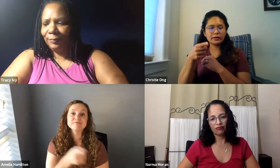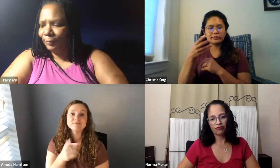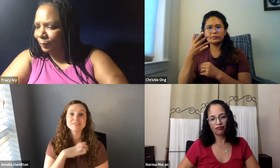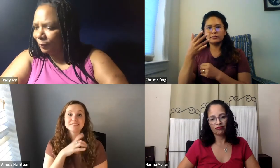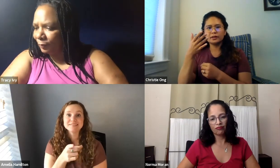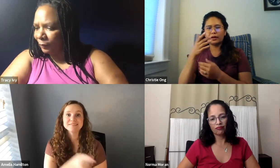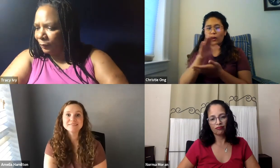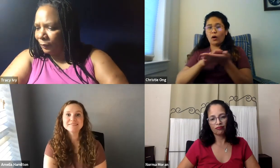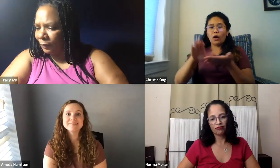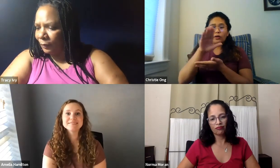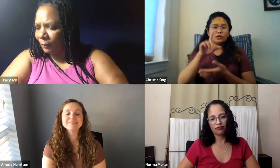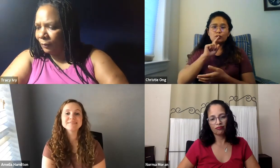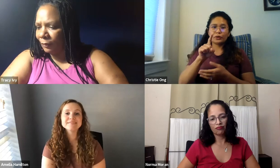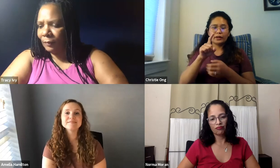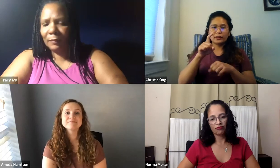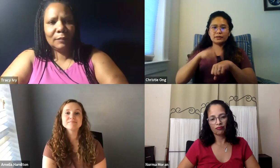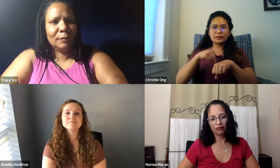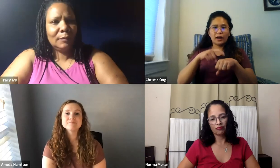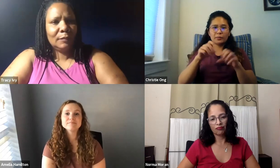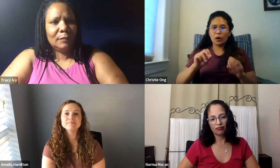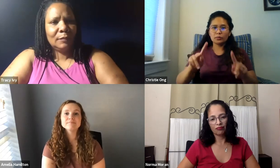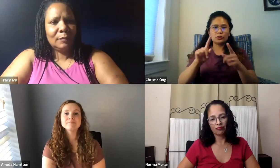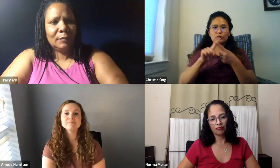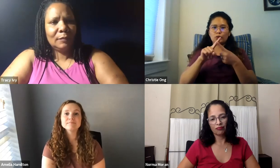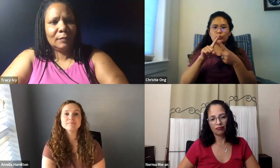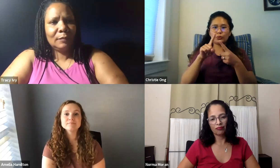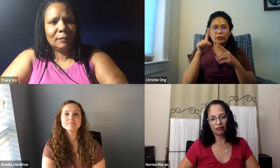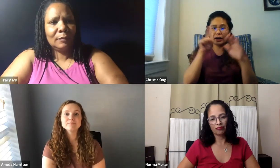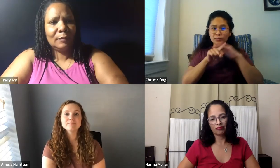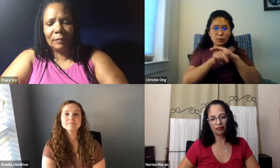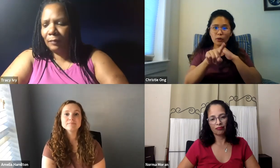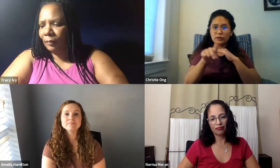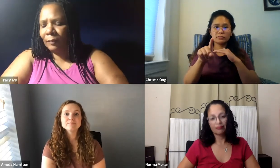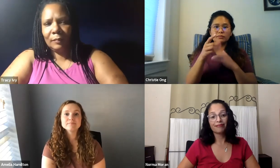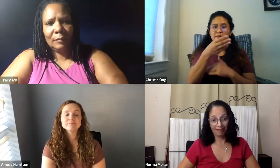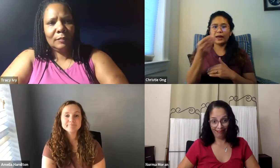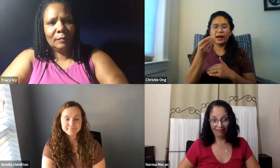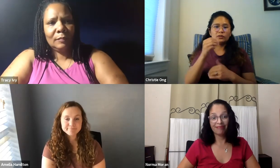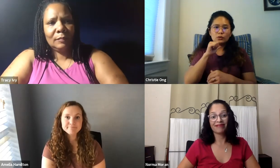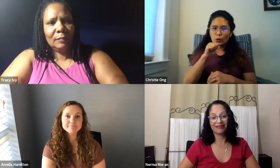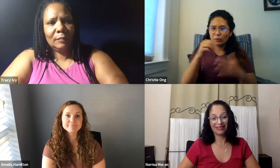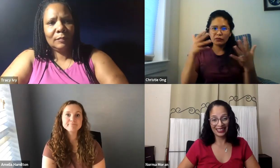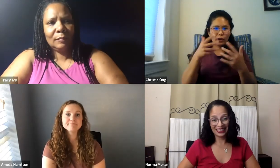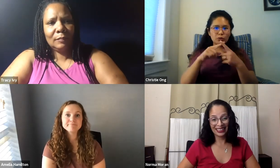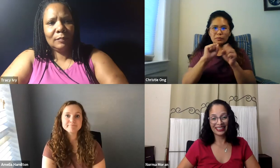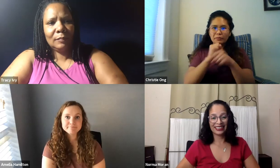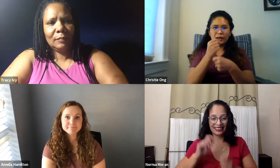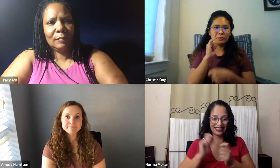things that you truly are passionate about later on. And Christy is saying, honestly, college is a time of exploration.